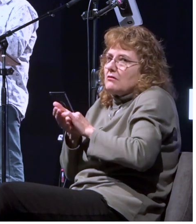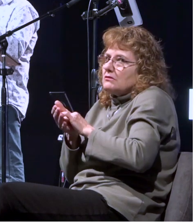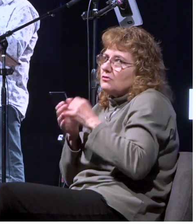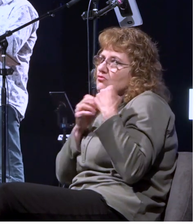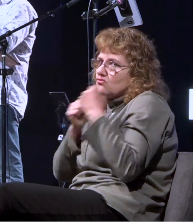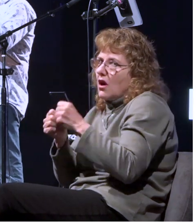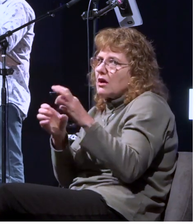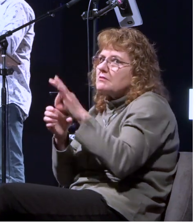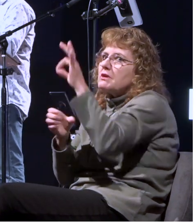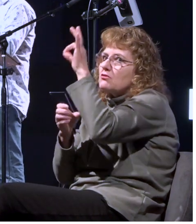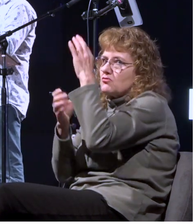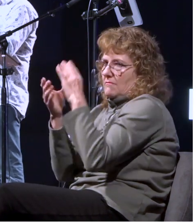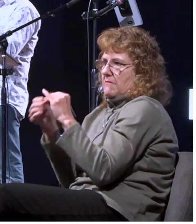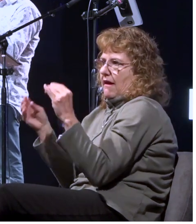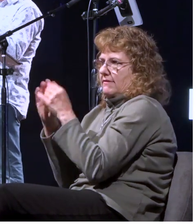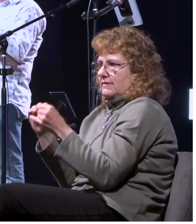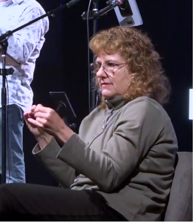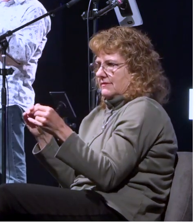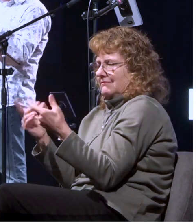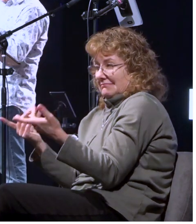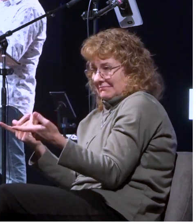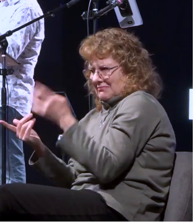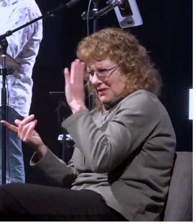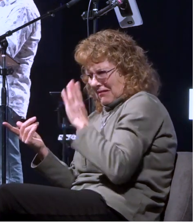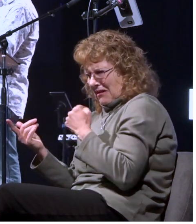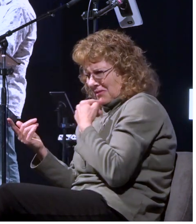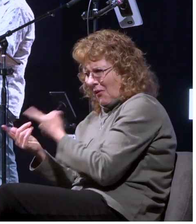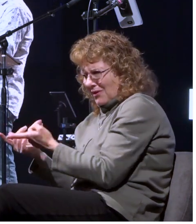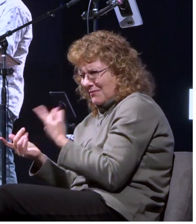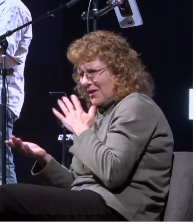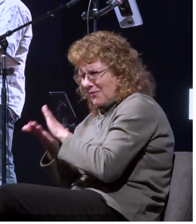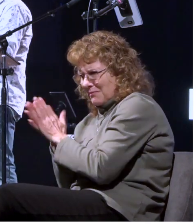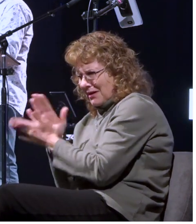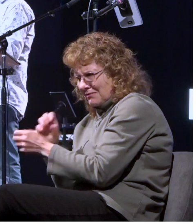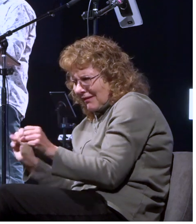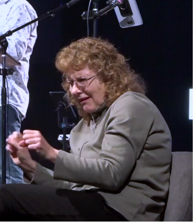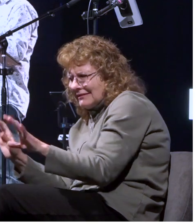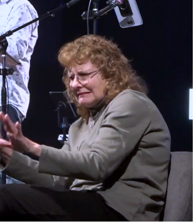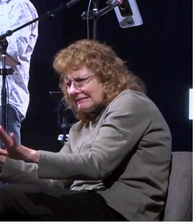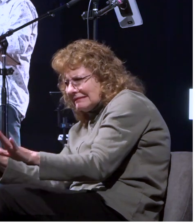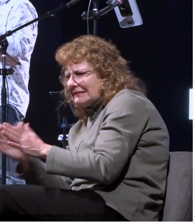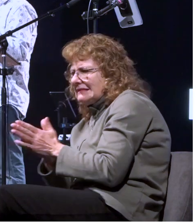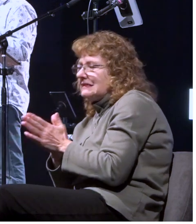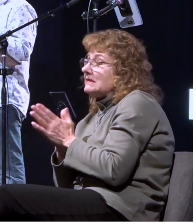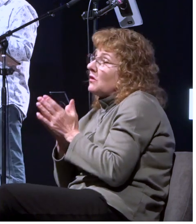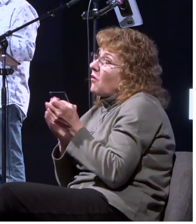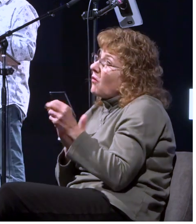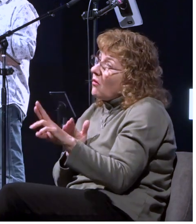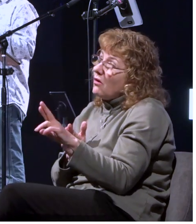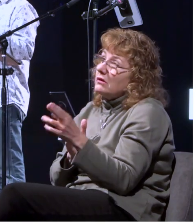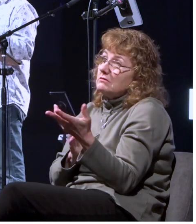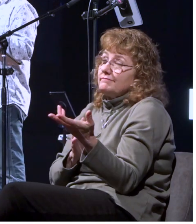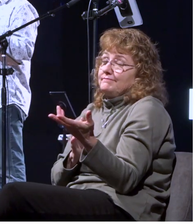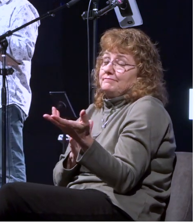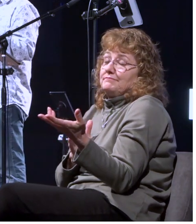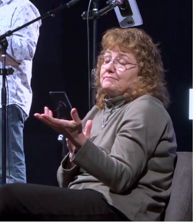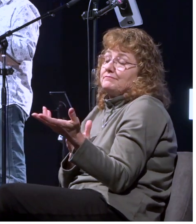god had said he was going to say it's a package deal they all got to be a part of that or it could just simply be uh they're